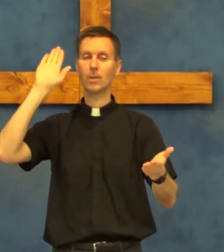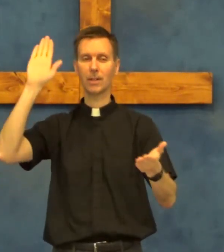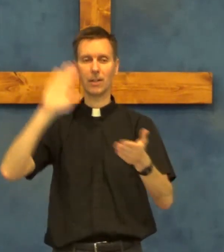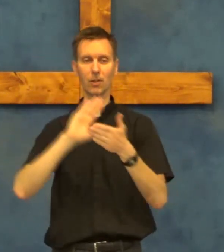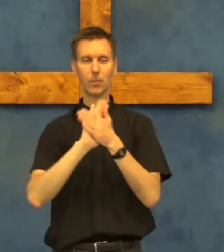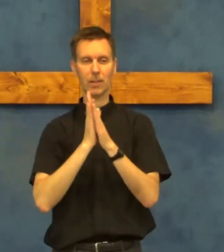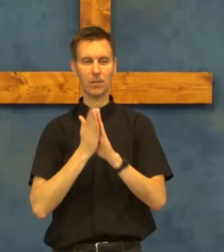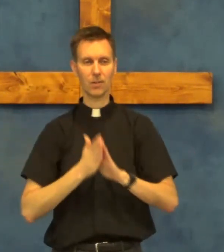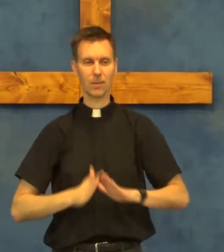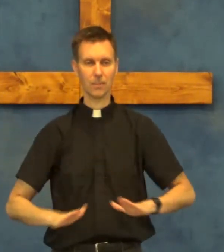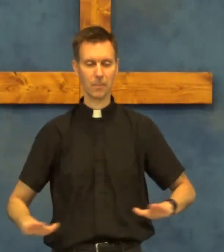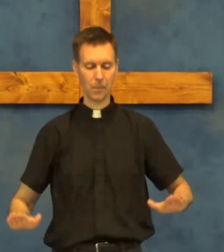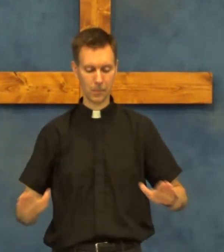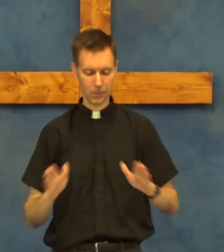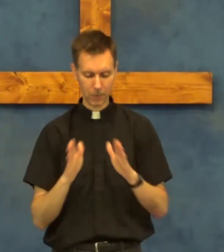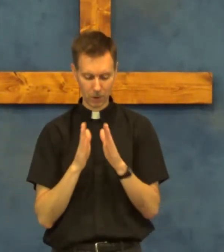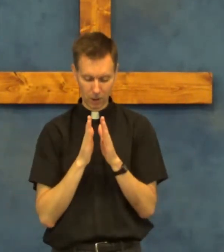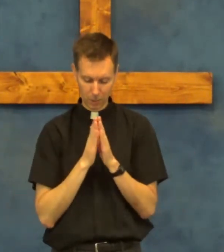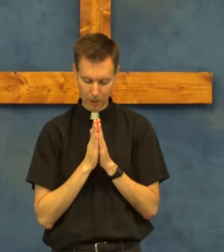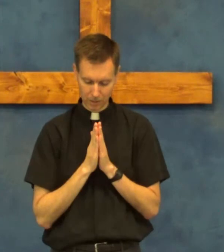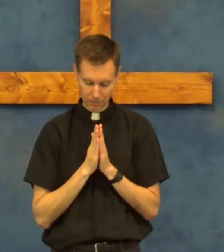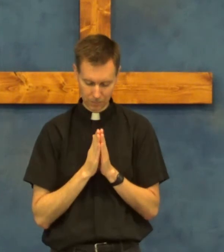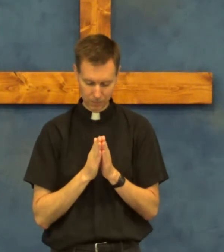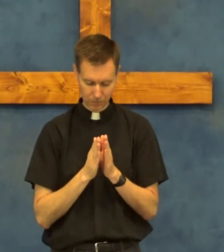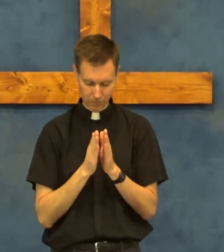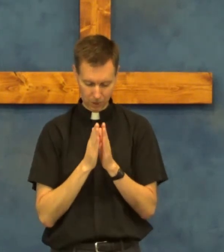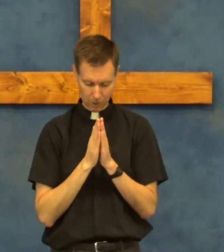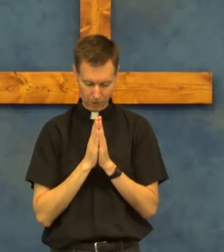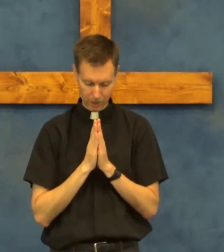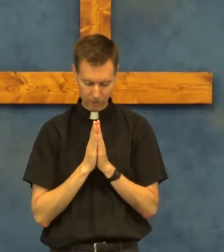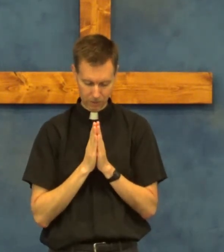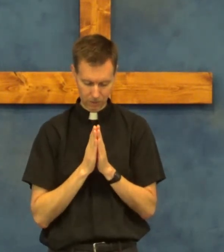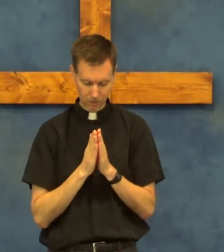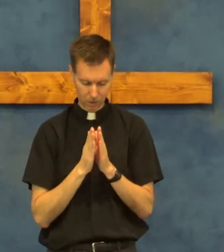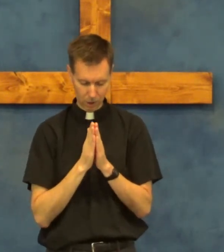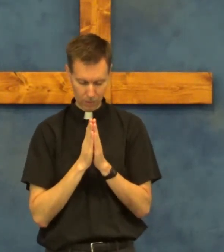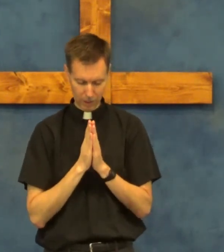his peace amen amen amen